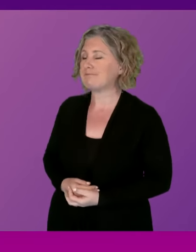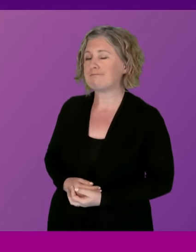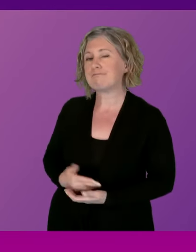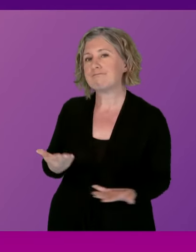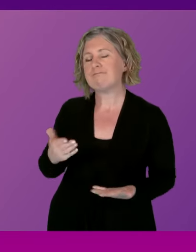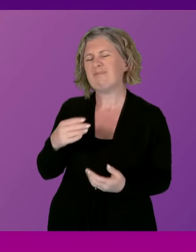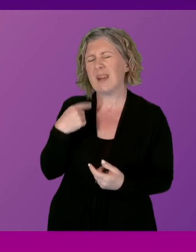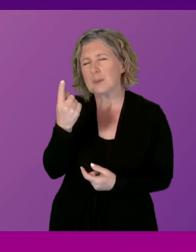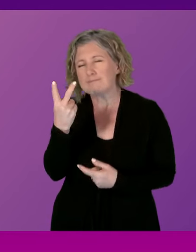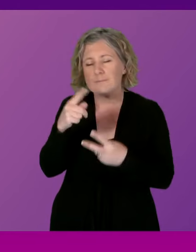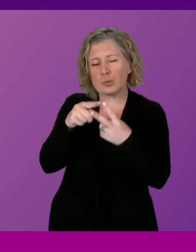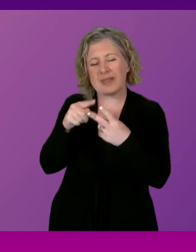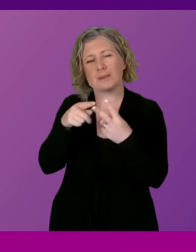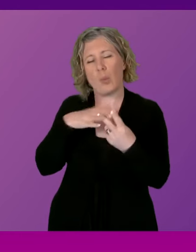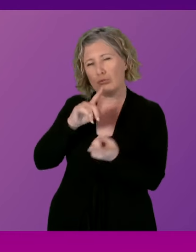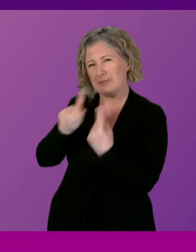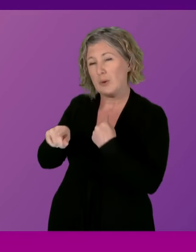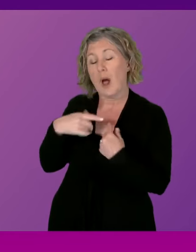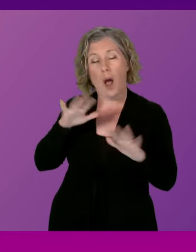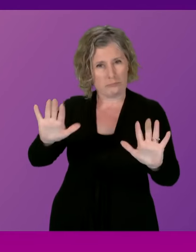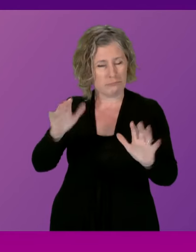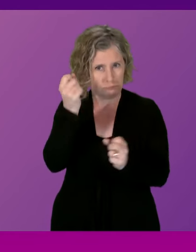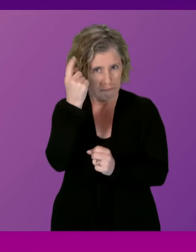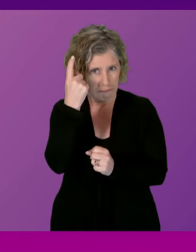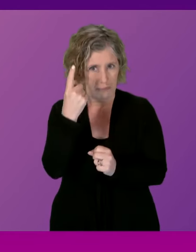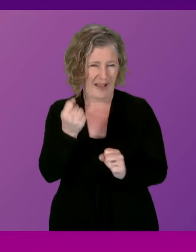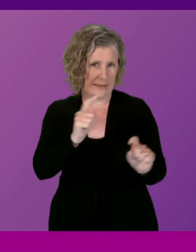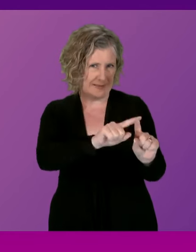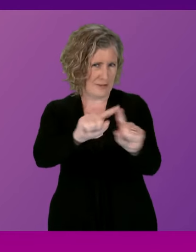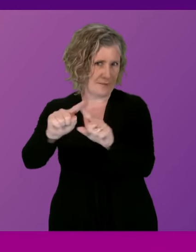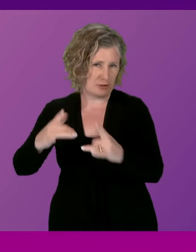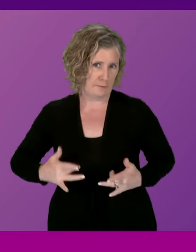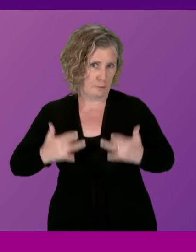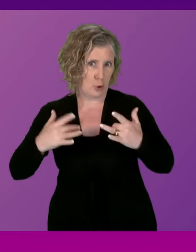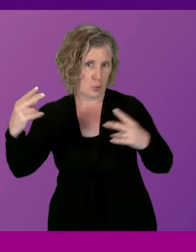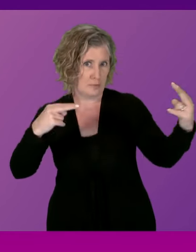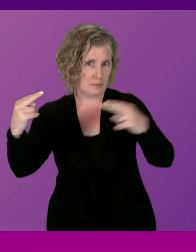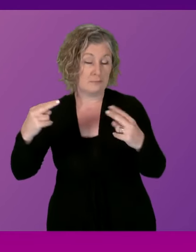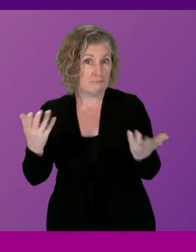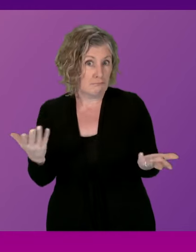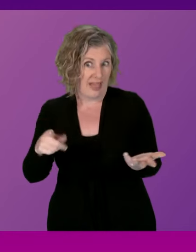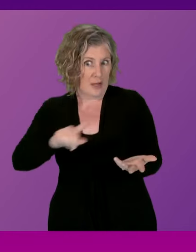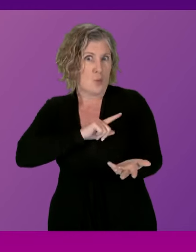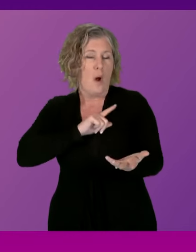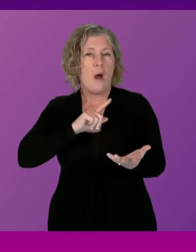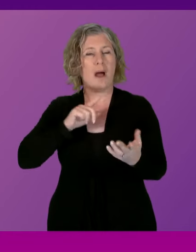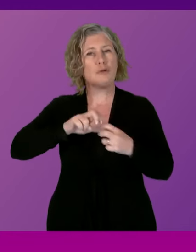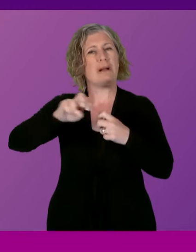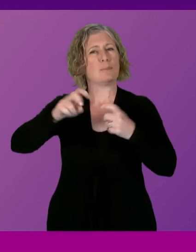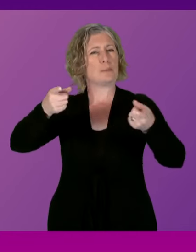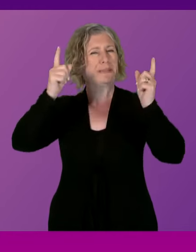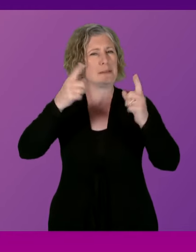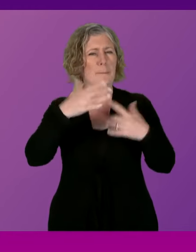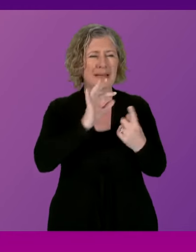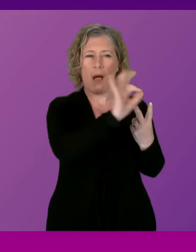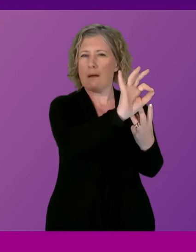things I would say to Douglas Lumsden. I do appreciate there's a wide variety of views on this and that's exactly why the Transport Minister has asked for a whole variety